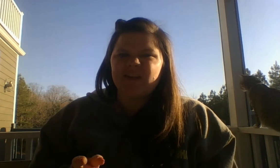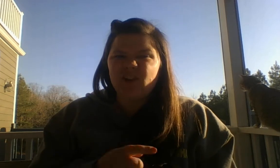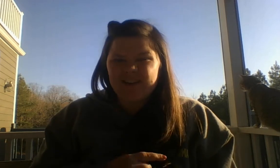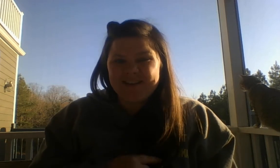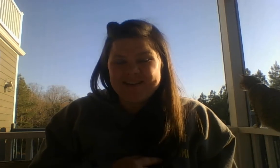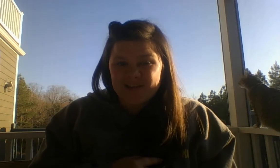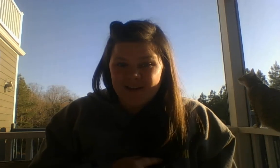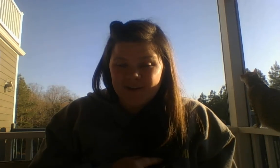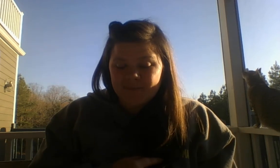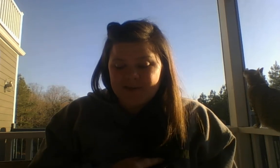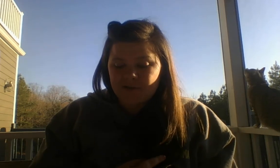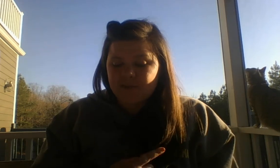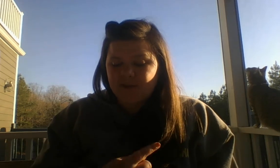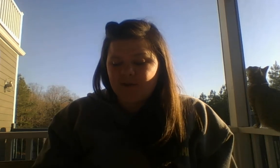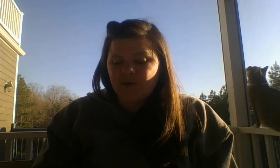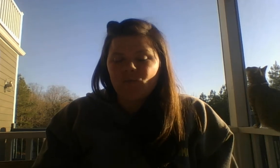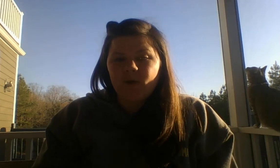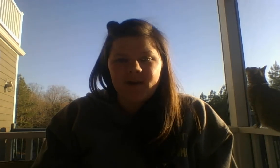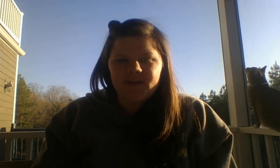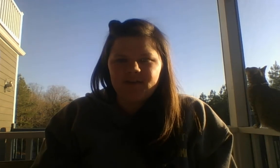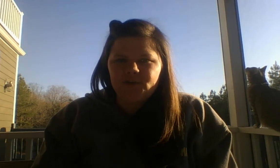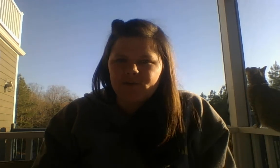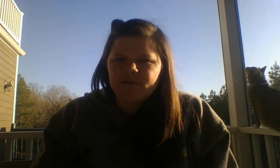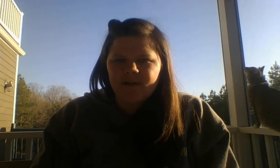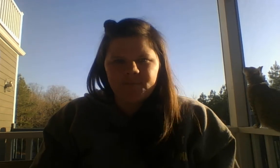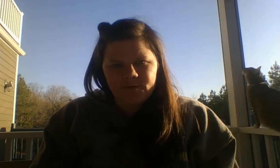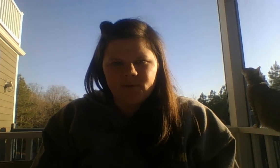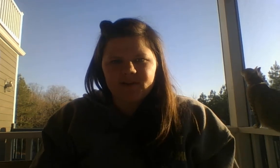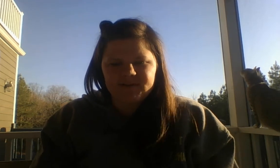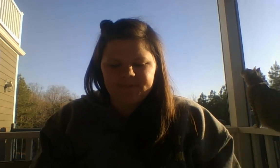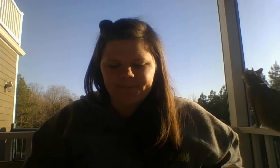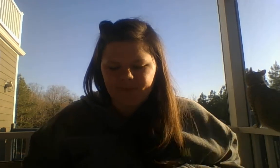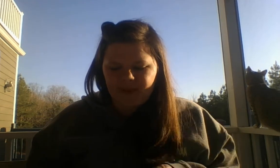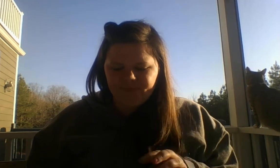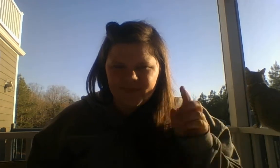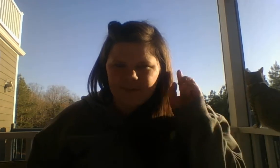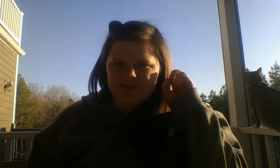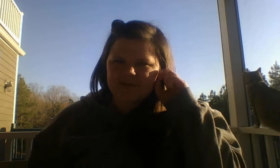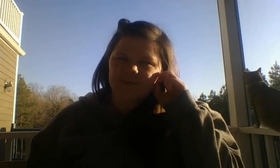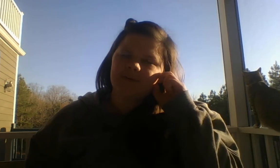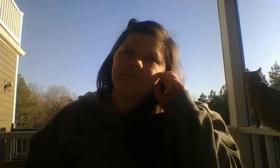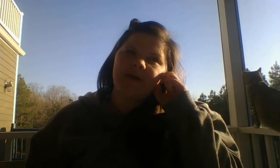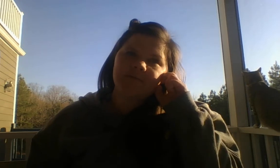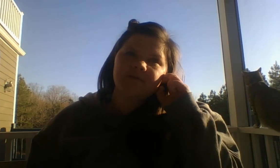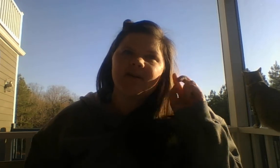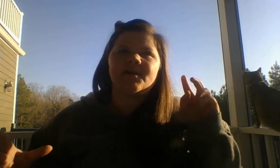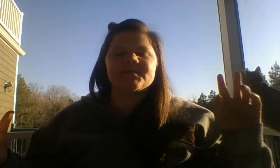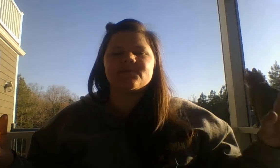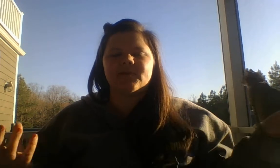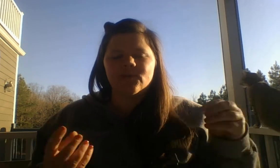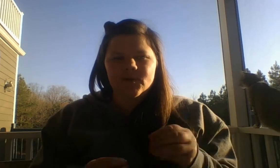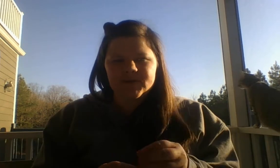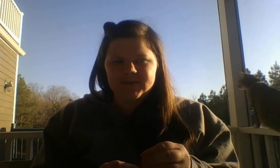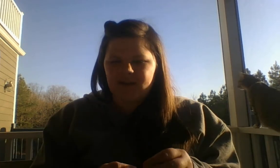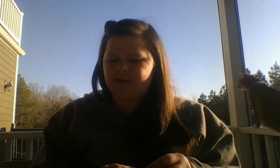You're gonna tell me what the new compound word is. Okay? It helps us with our memory. It helps us with putting words together.